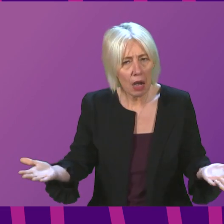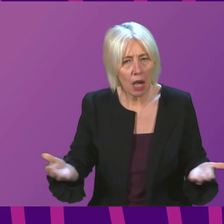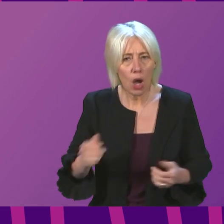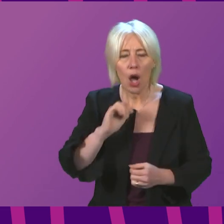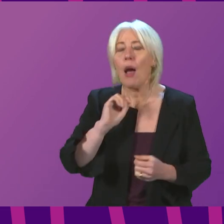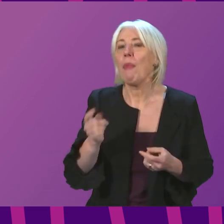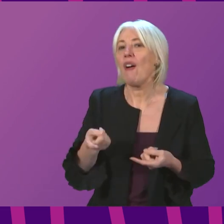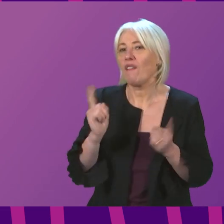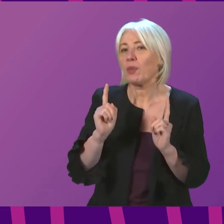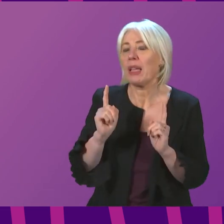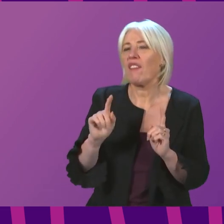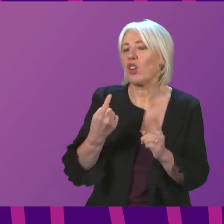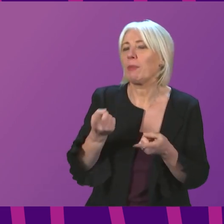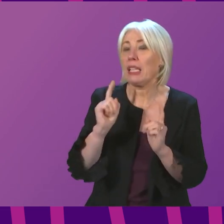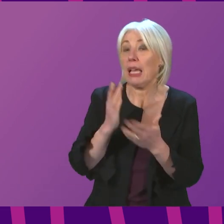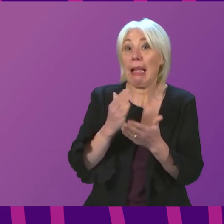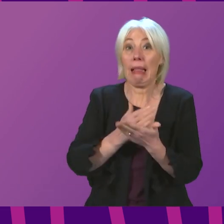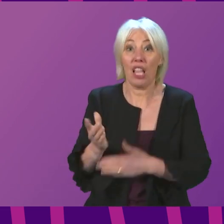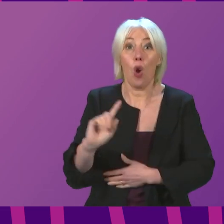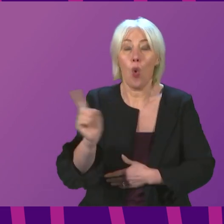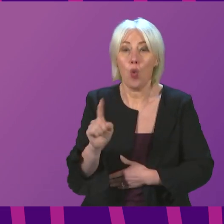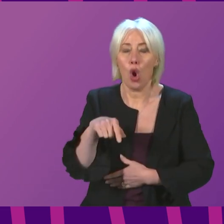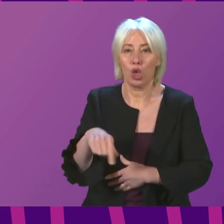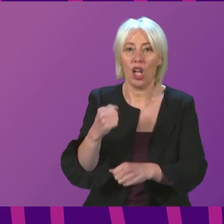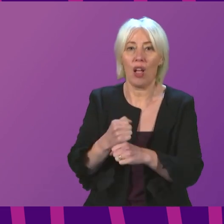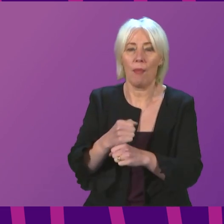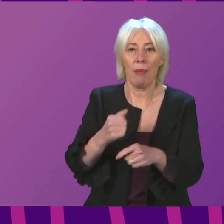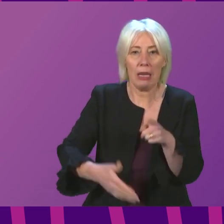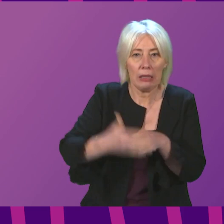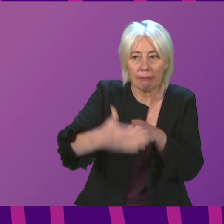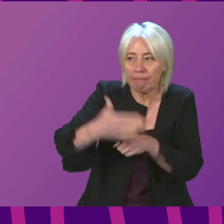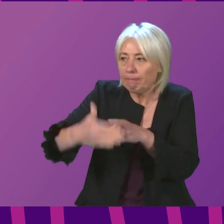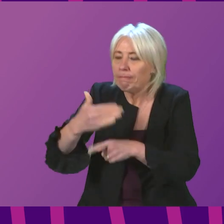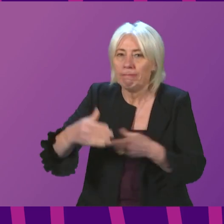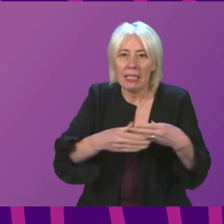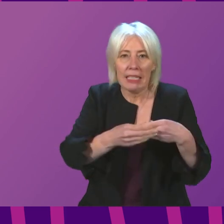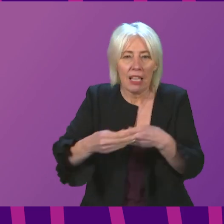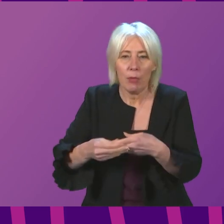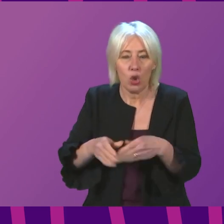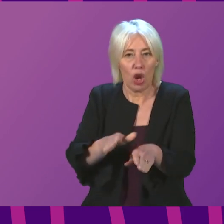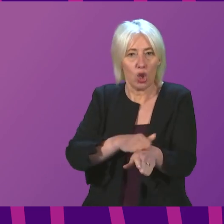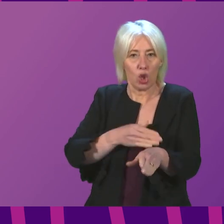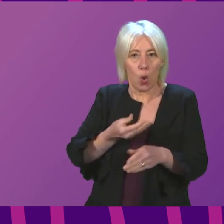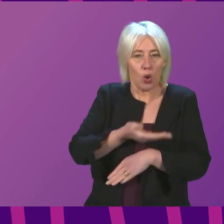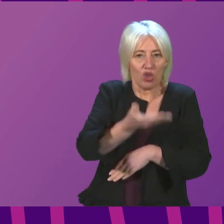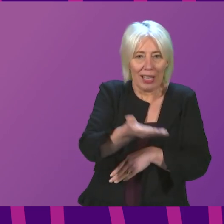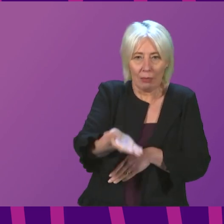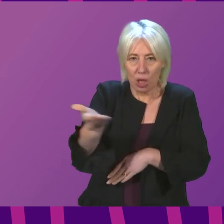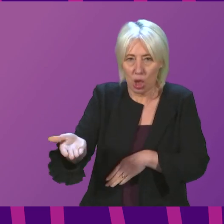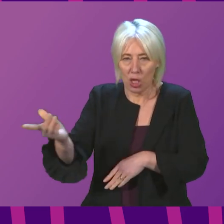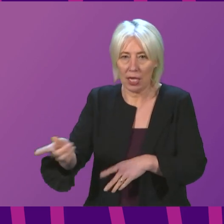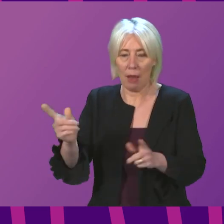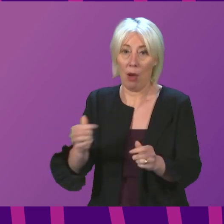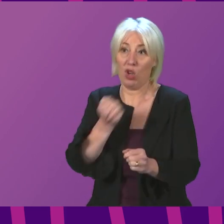Minister has been clear about is that the government has put in place restrictions and guidance to slow transmission while we increase